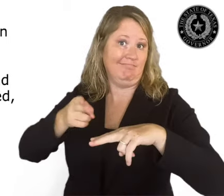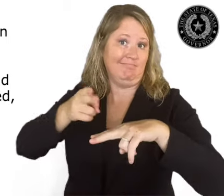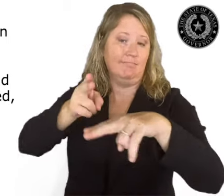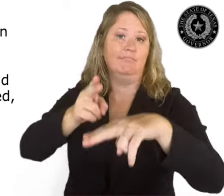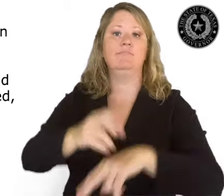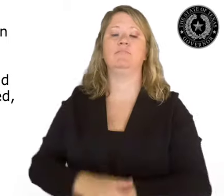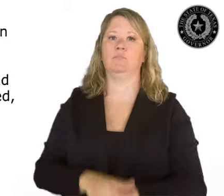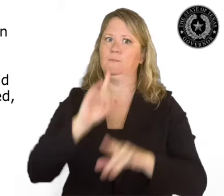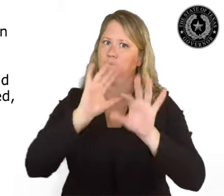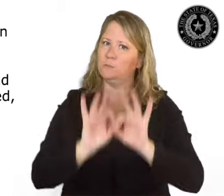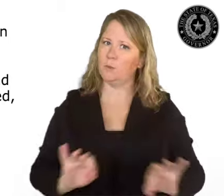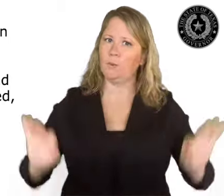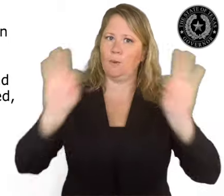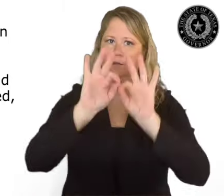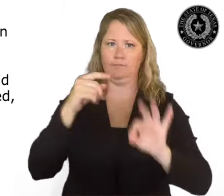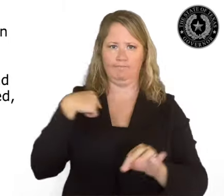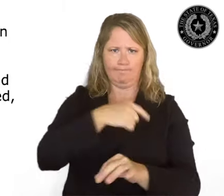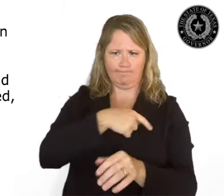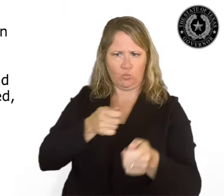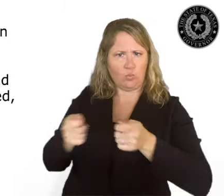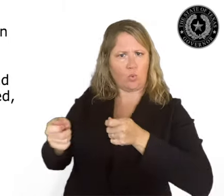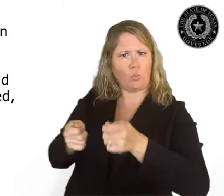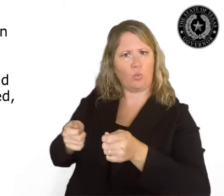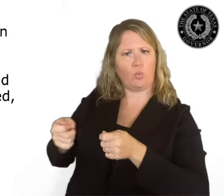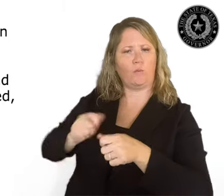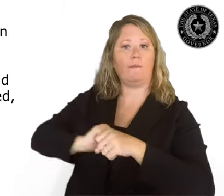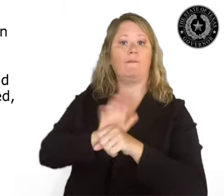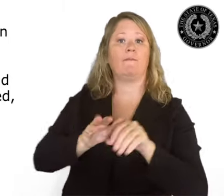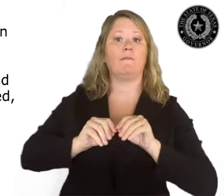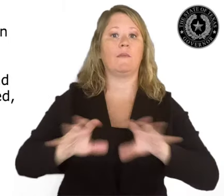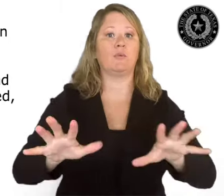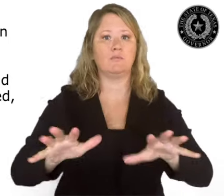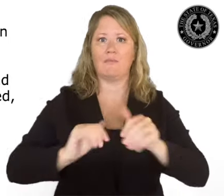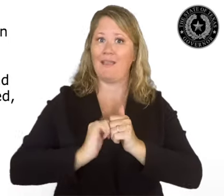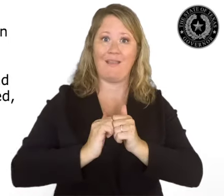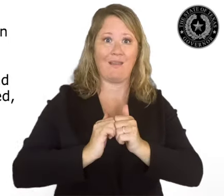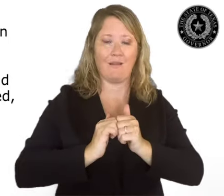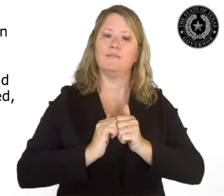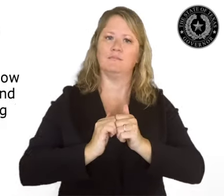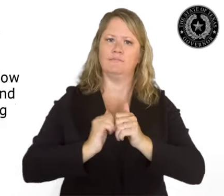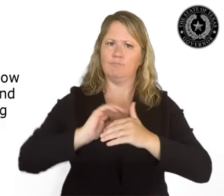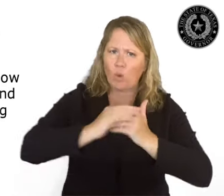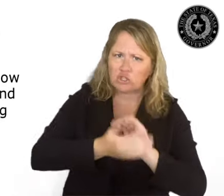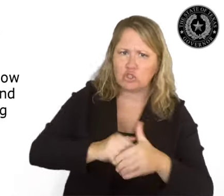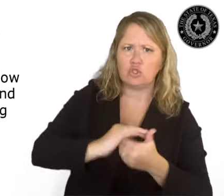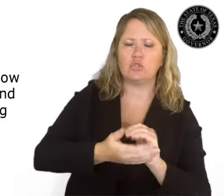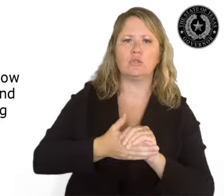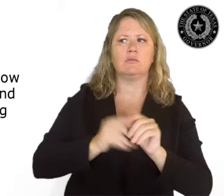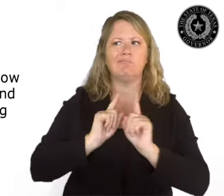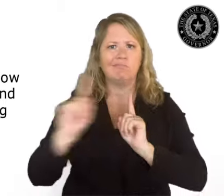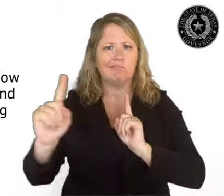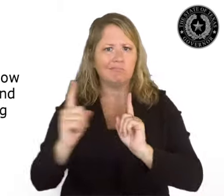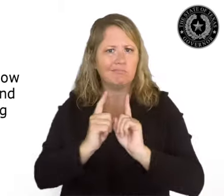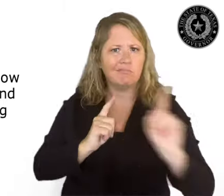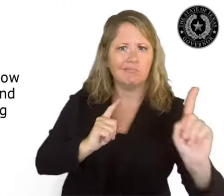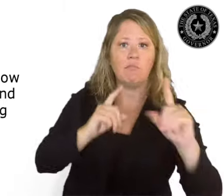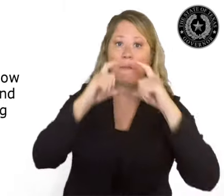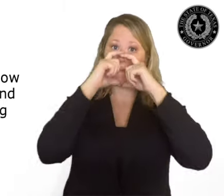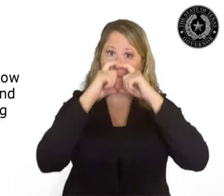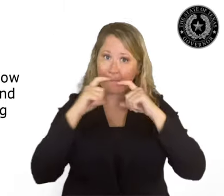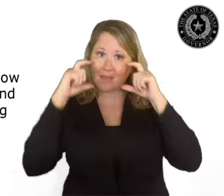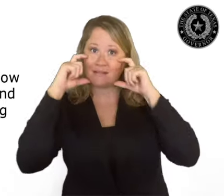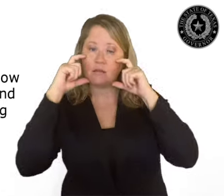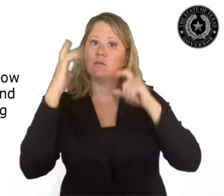key to controlling the spread and keeping Texans safe is for all people to consistently follow good hygiene and social